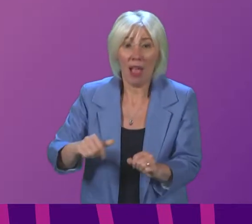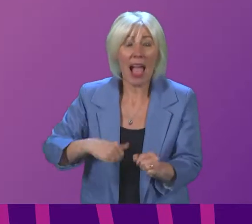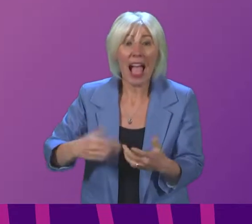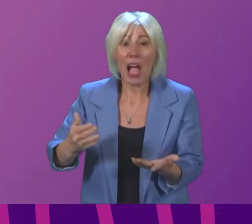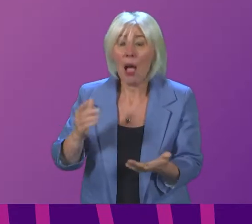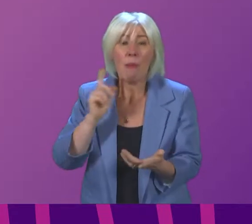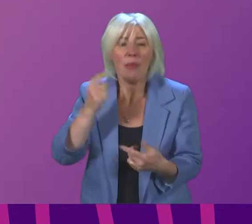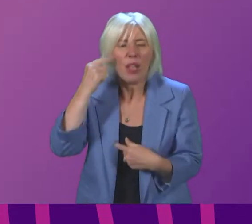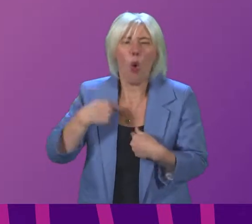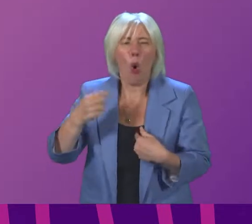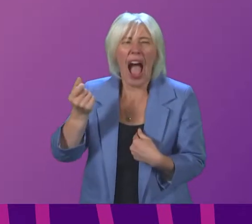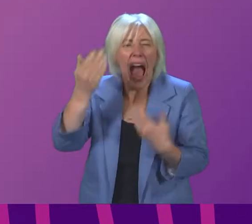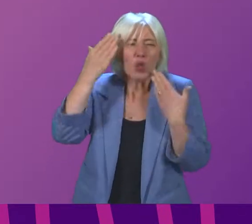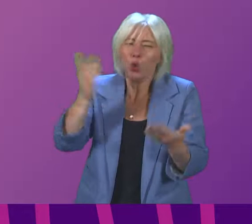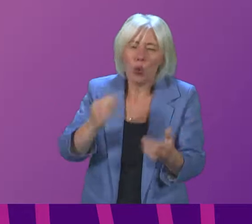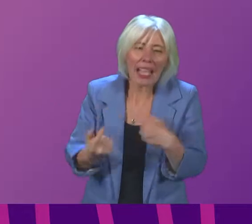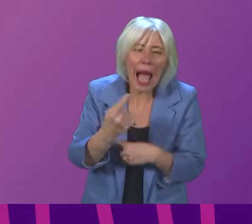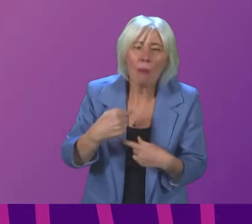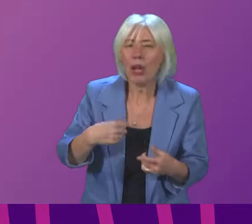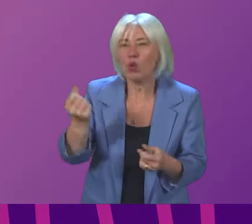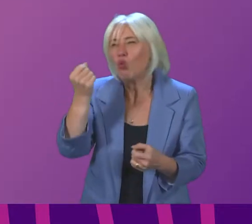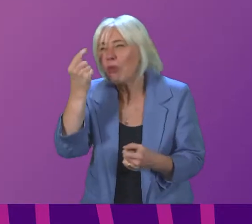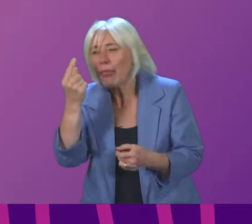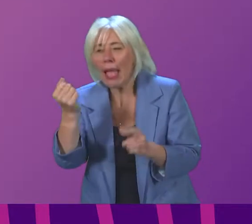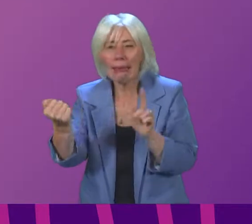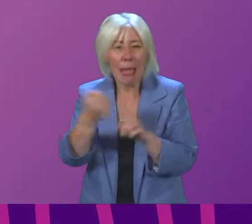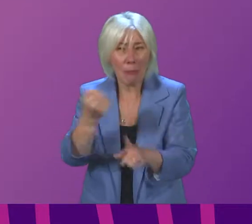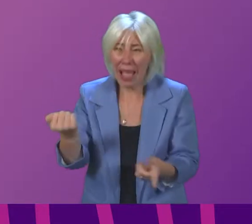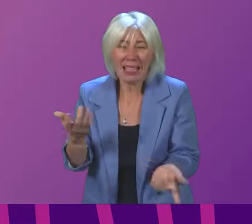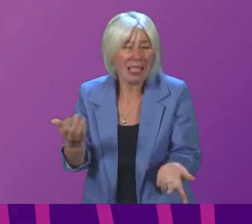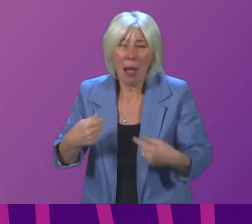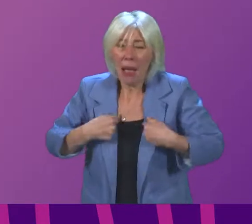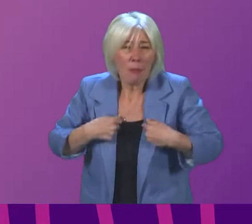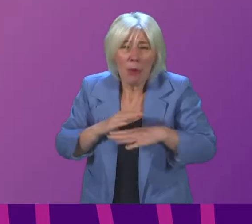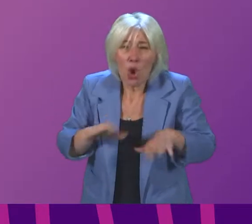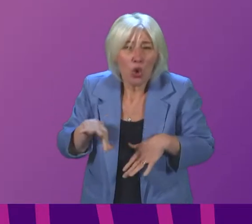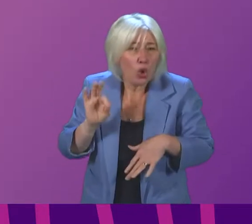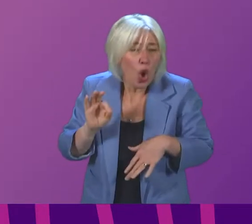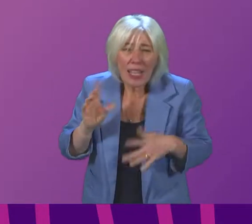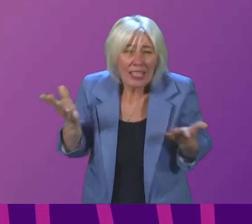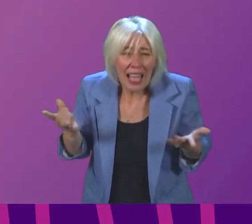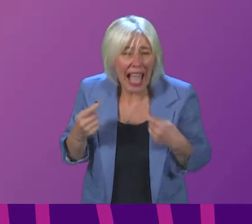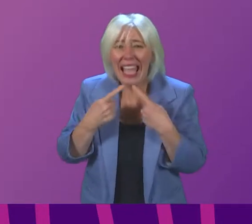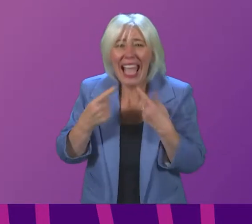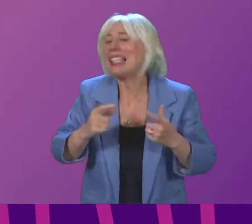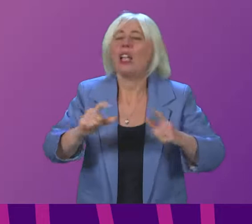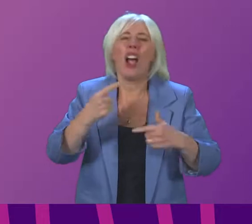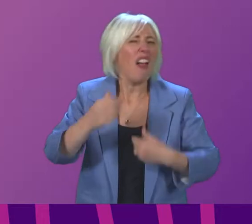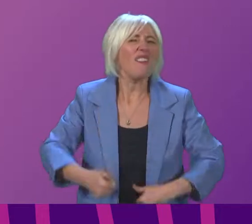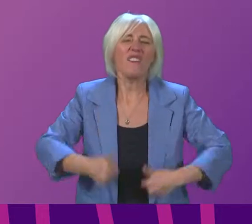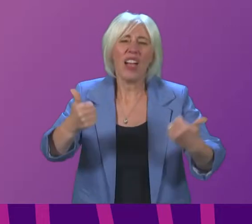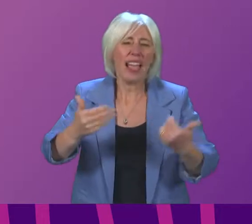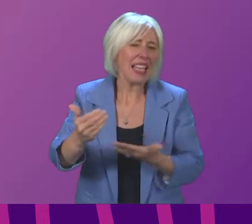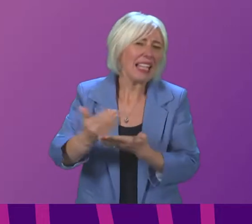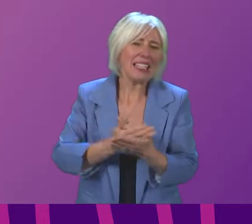I do not understand how awful this is but I do not have a choice because I cannot continue to tell people that it is safe to go to